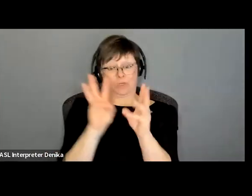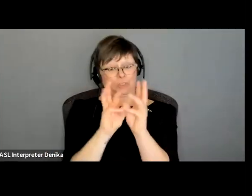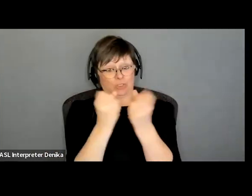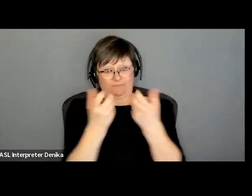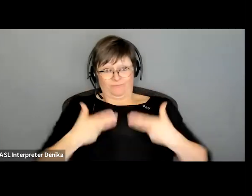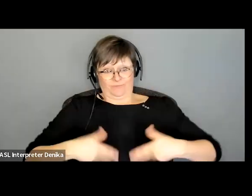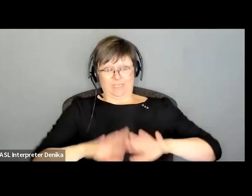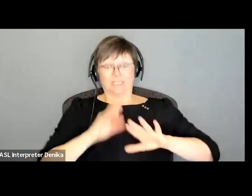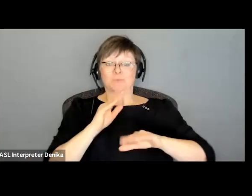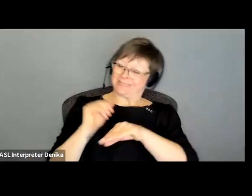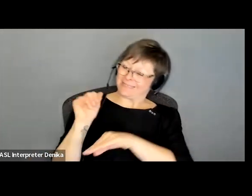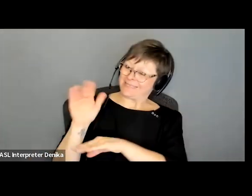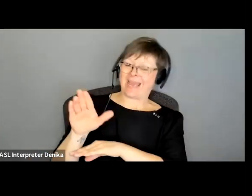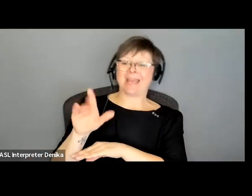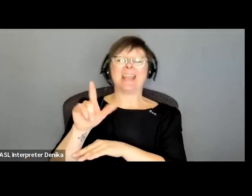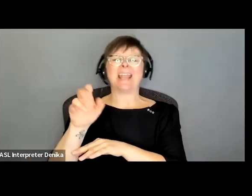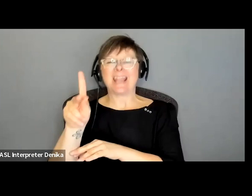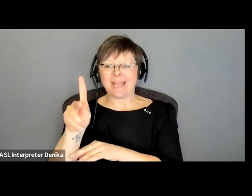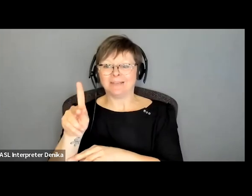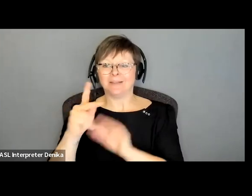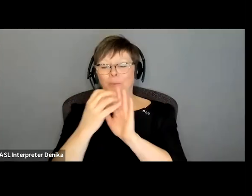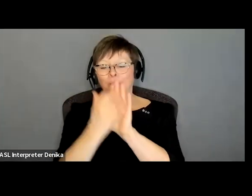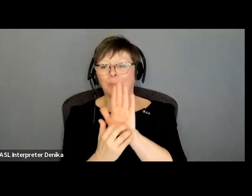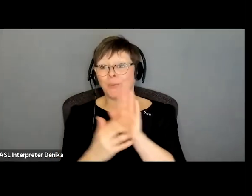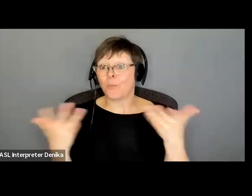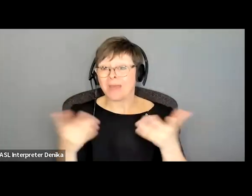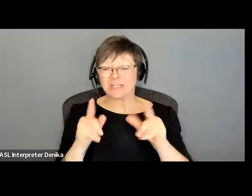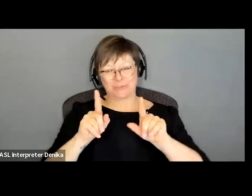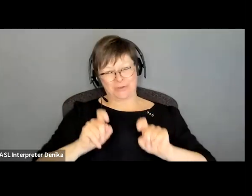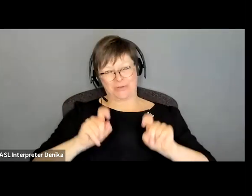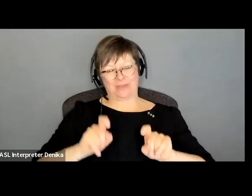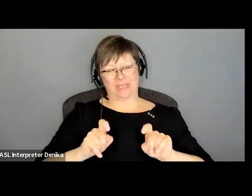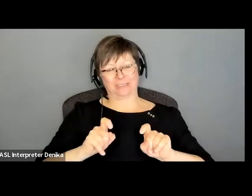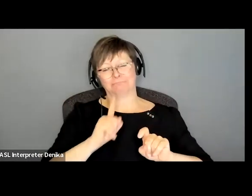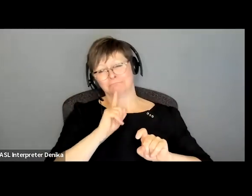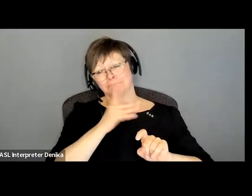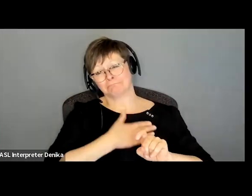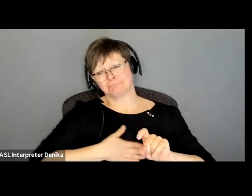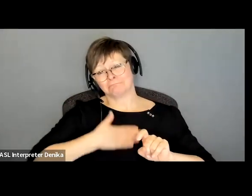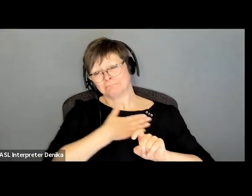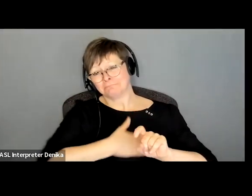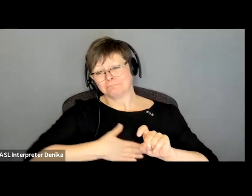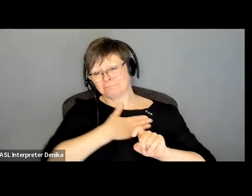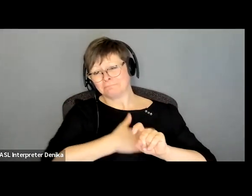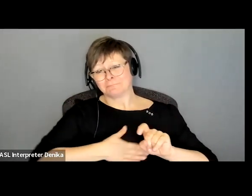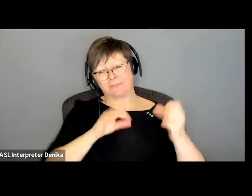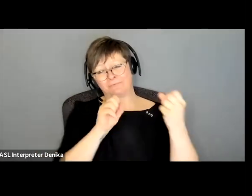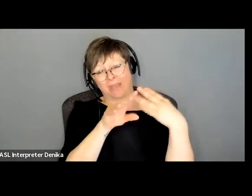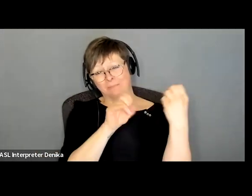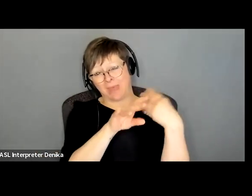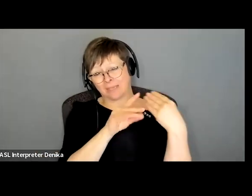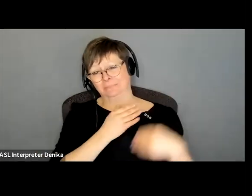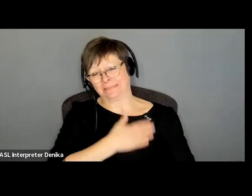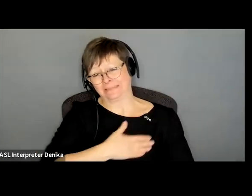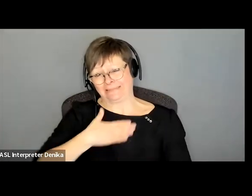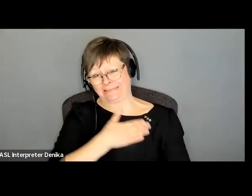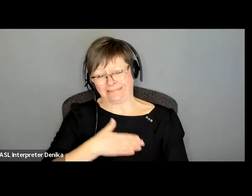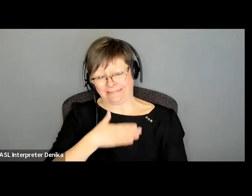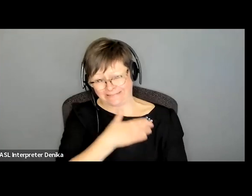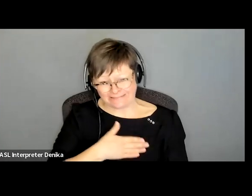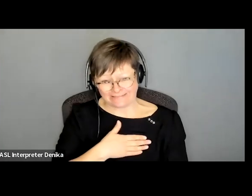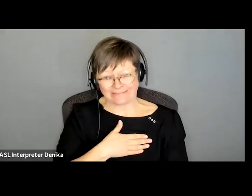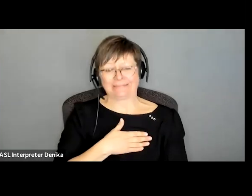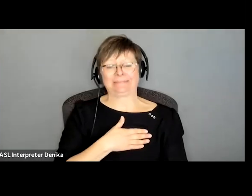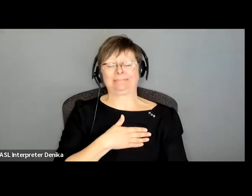to complete a very brief survey we really want your feedback on these workshops and your guidance